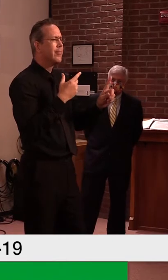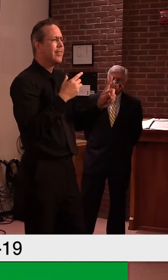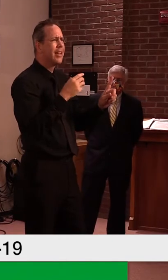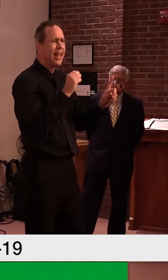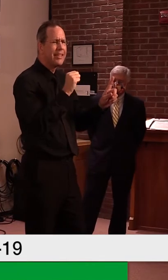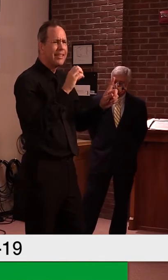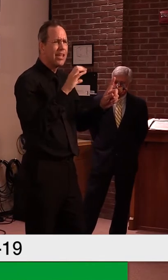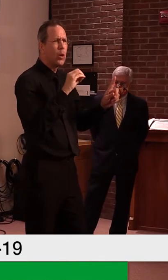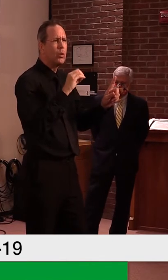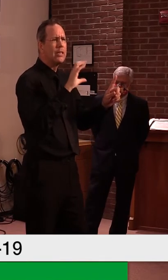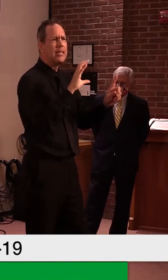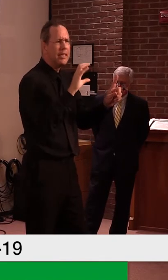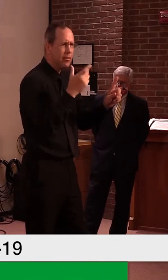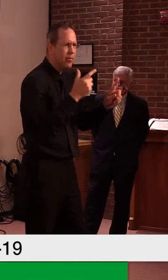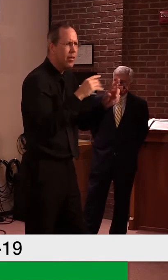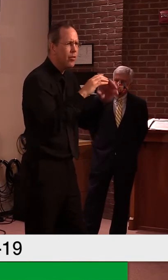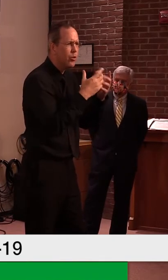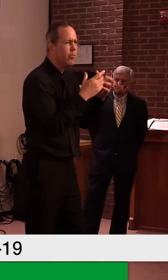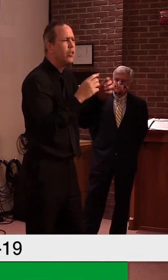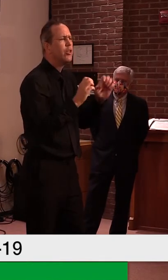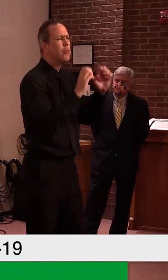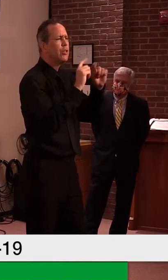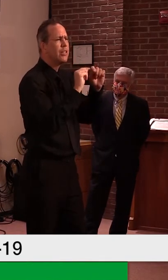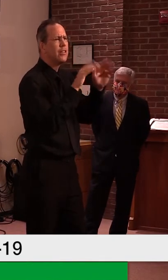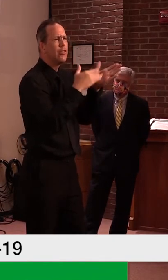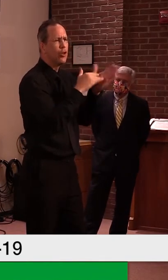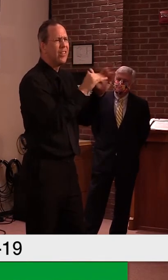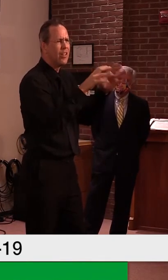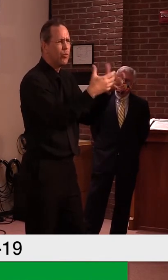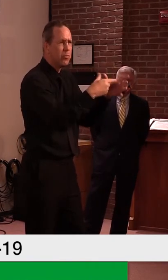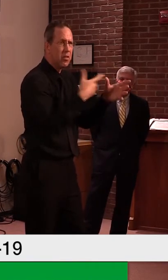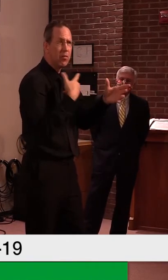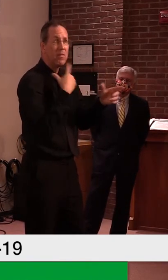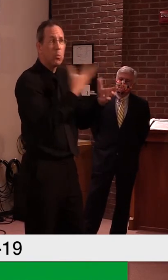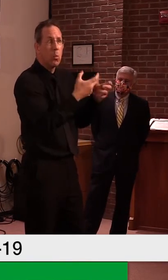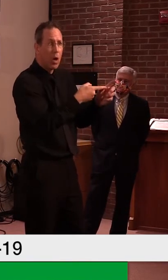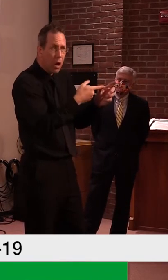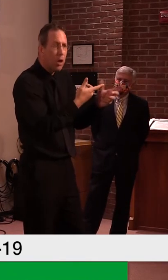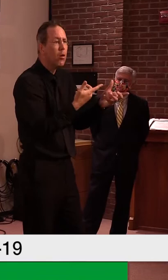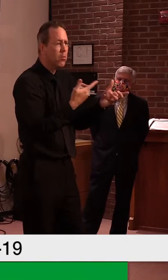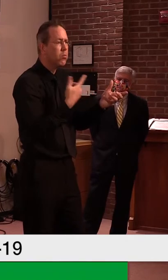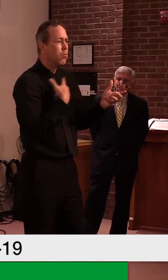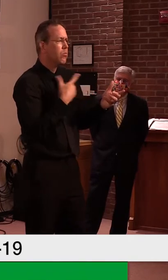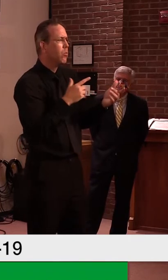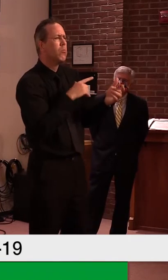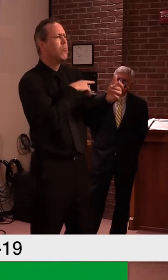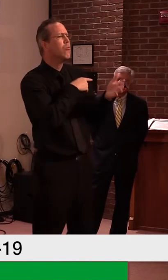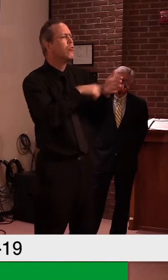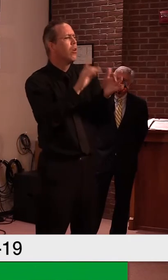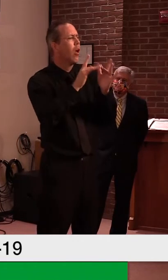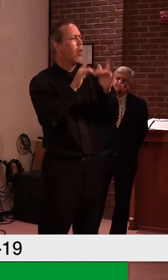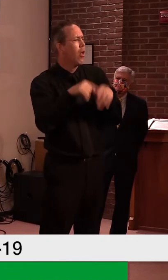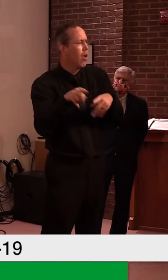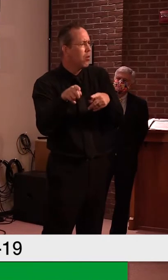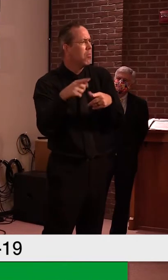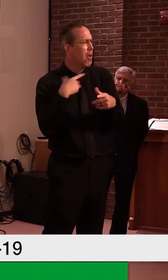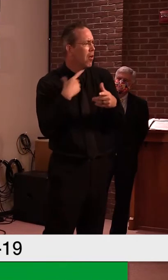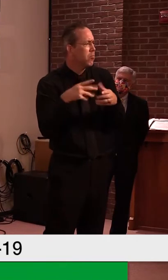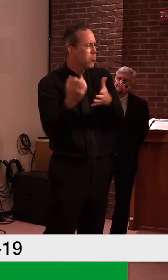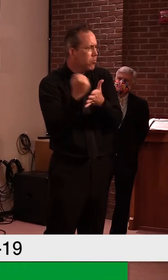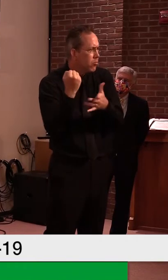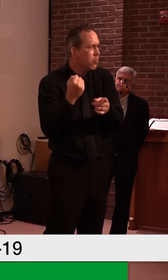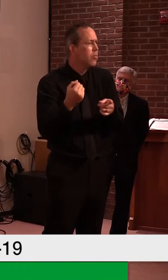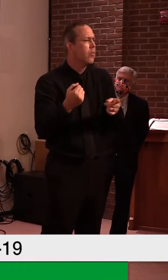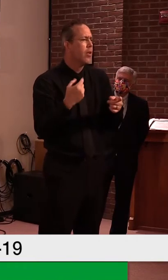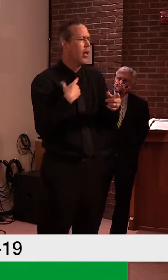Correct. There, uh, there is an online form, I believe, uh, but for first responders and municipalities, they all have a point of contact through the SEOC, so they